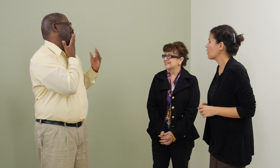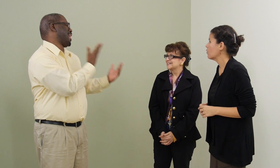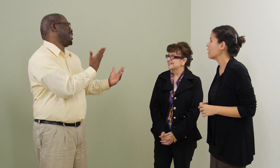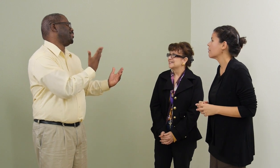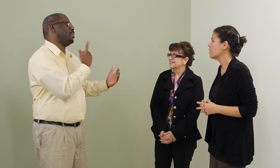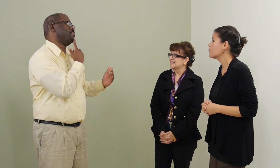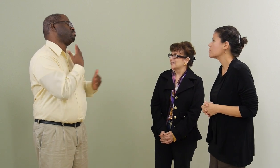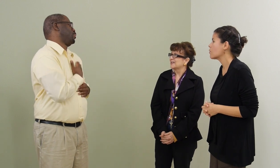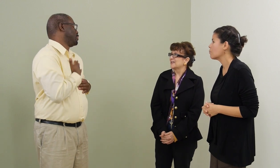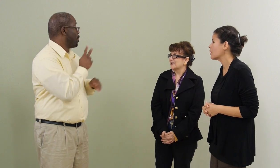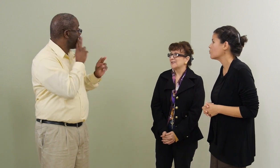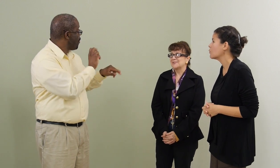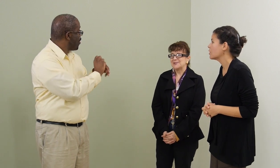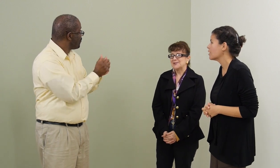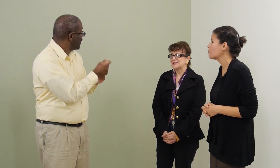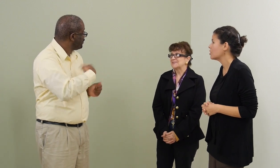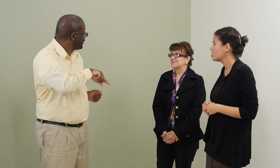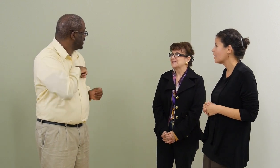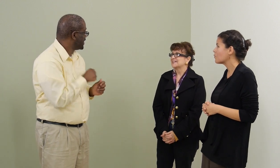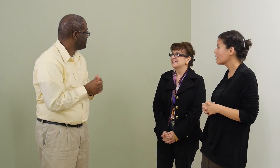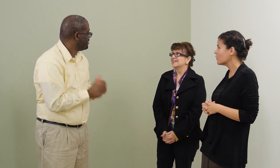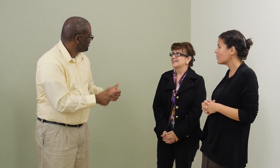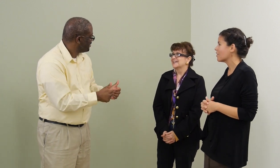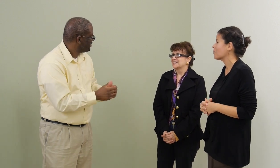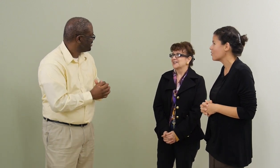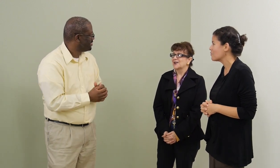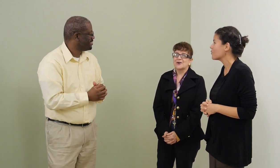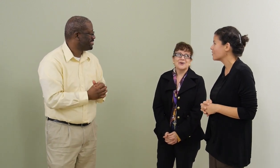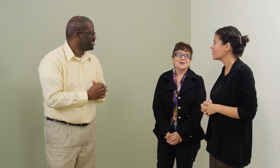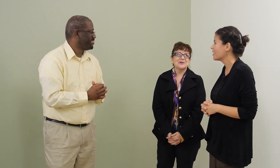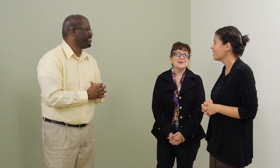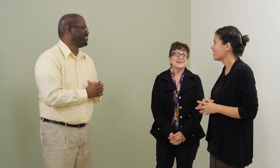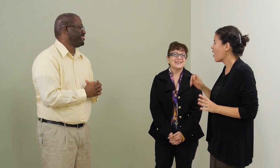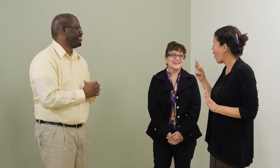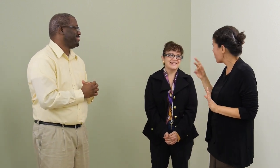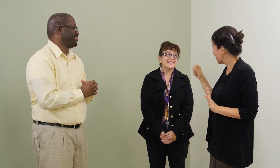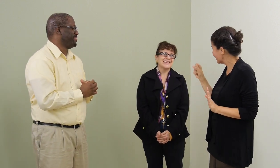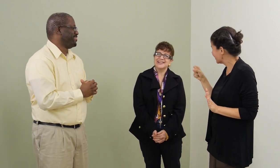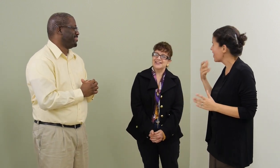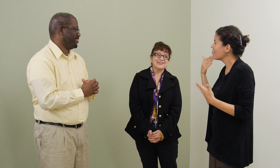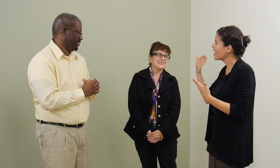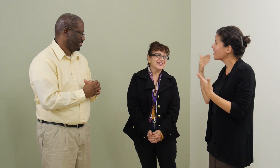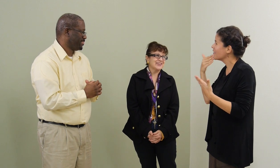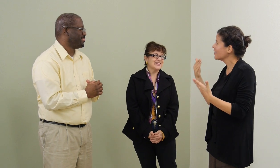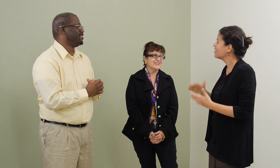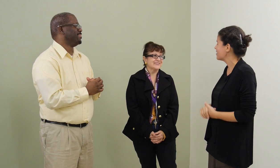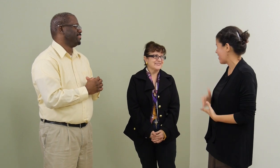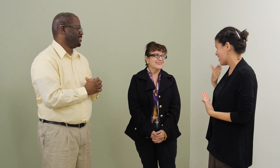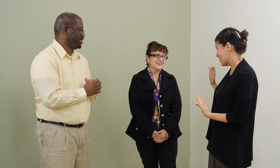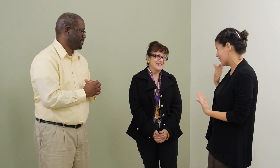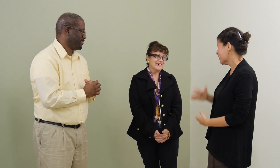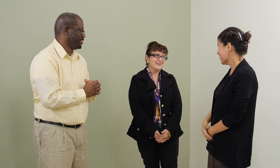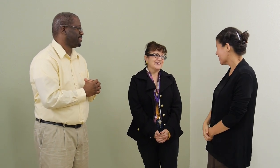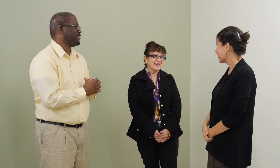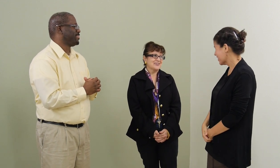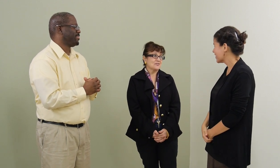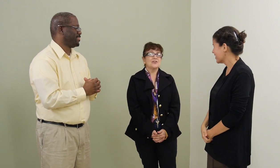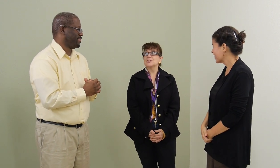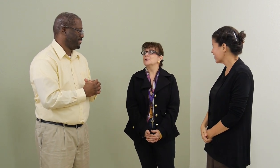Okay. Thank you so much. We really appreciate working with you. look forward to it. yeah. Thank you. Thank you. Thank you. Okay. You're very